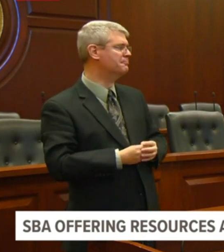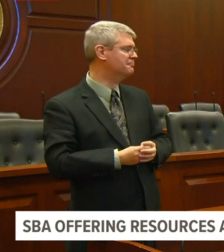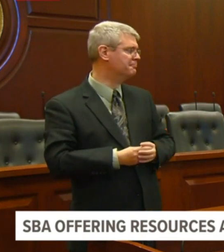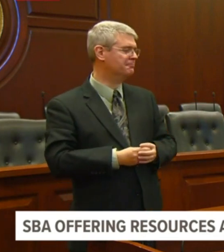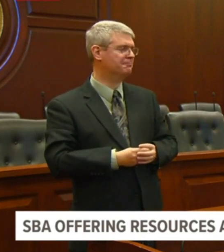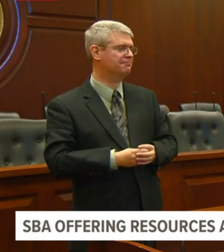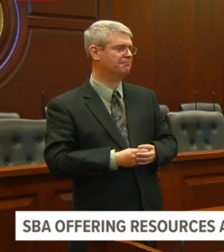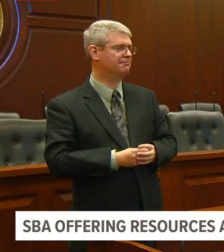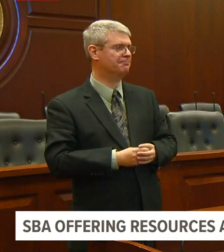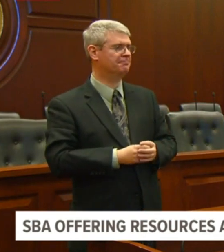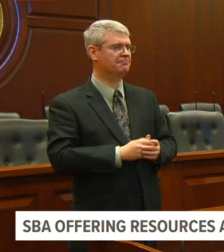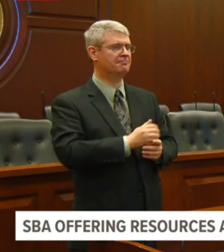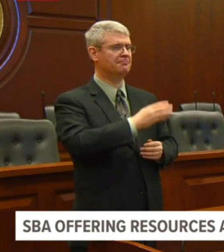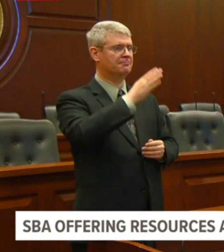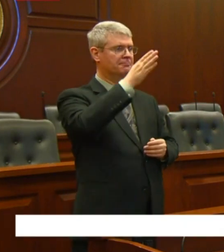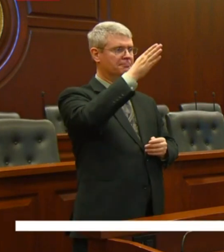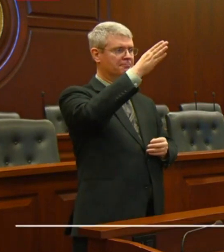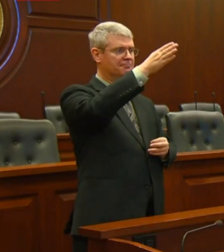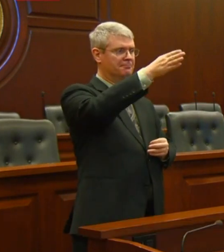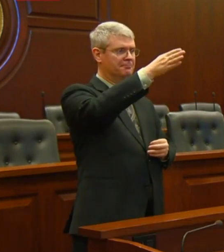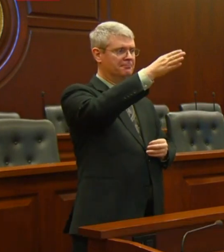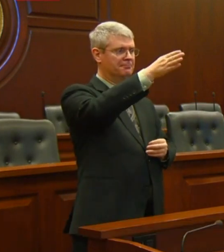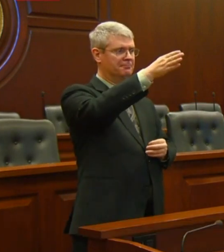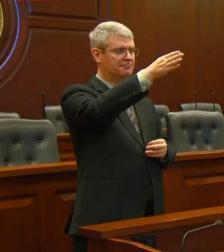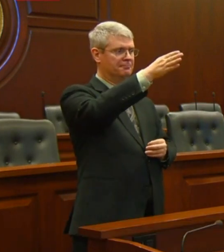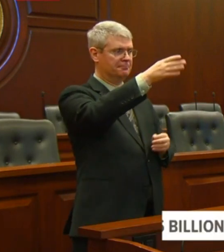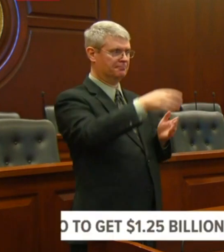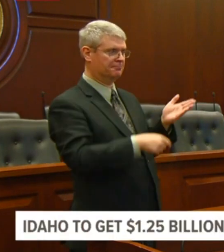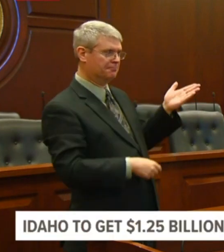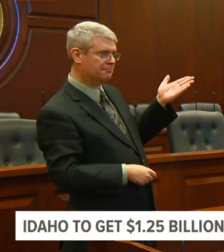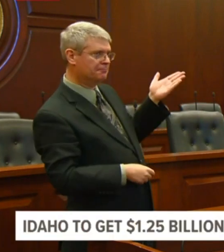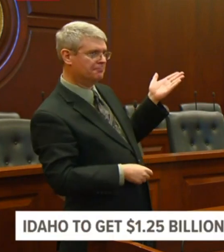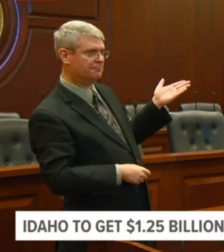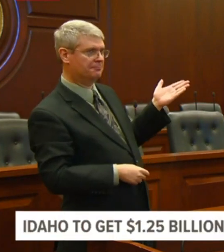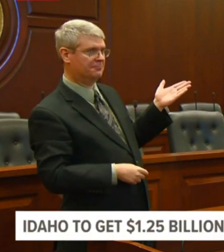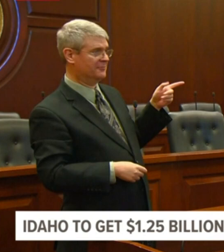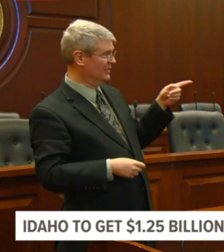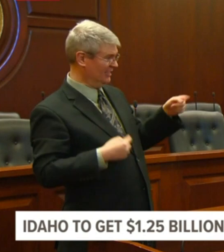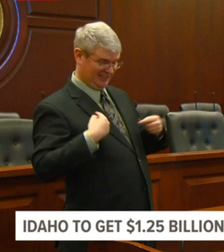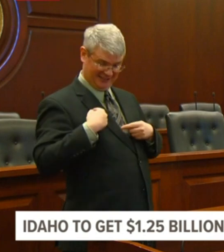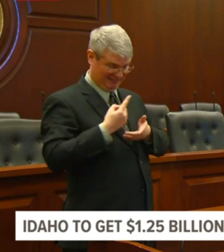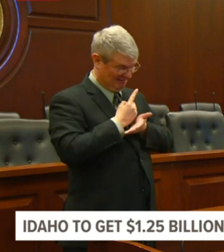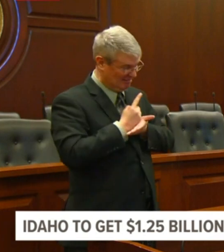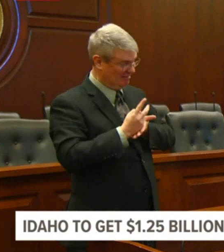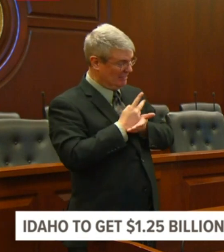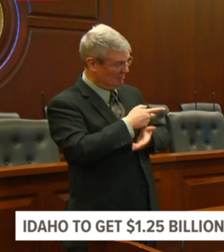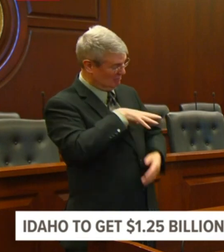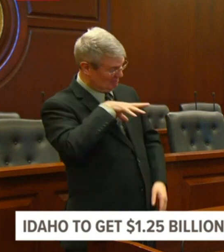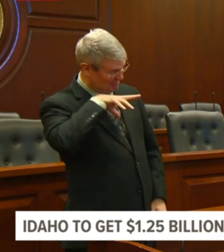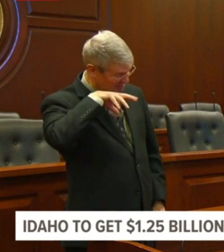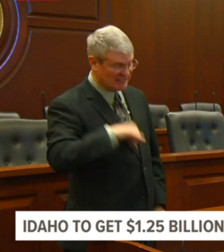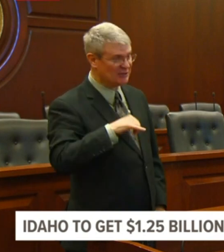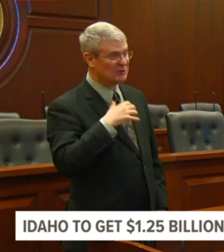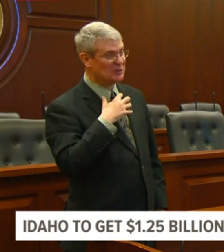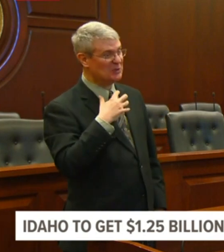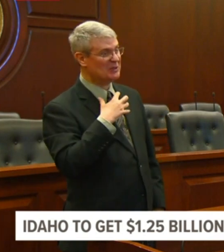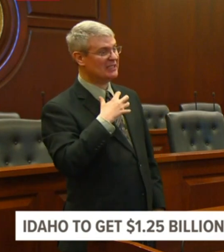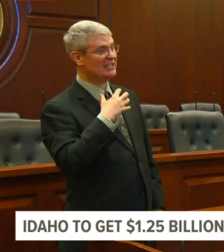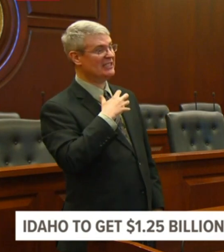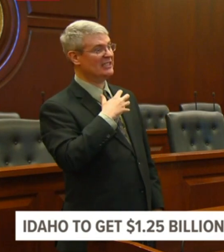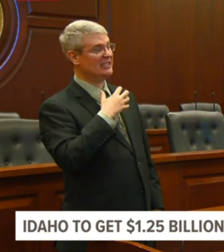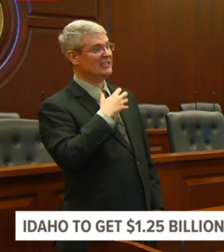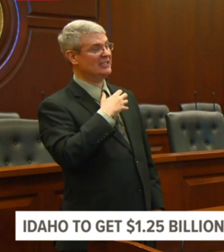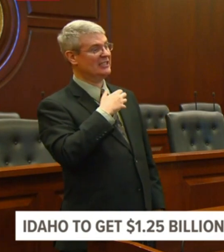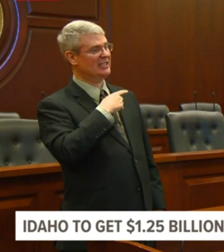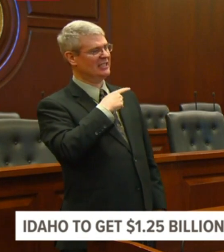Question for the governor, even, um, pretty busy the last two weeks with news conferences and traveling around the state, meeting a lot of people. Um, so